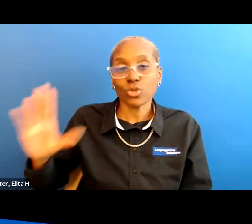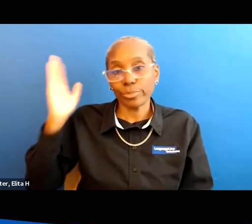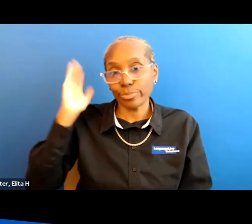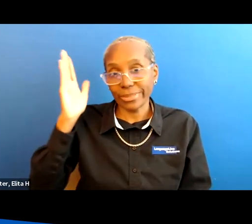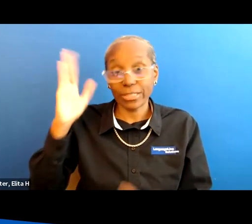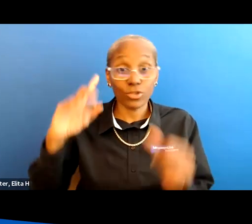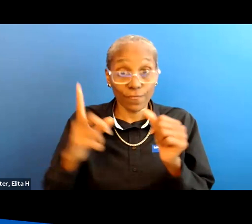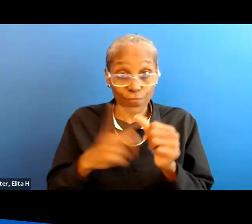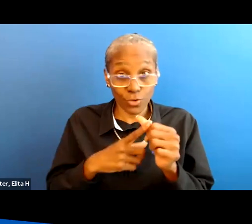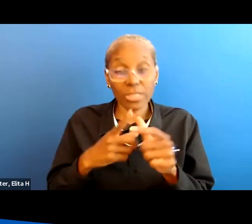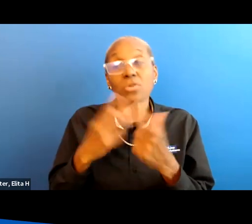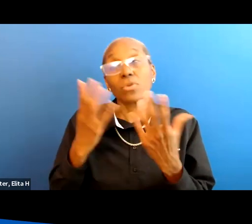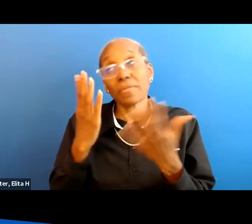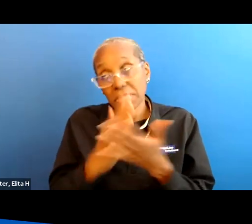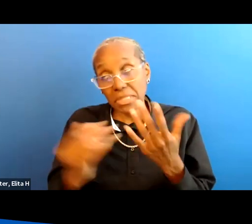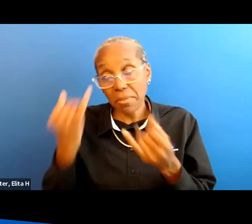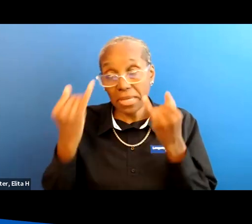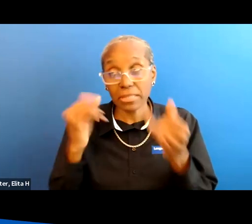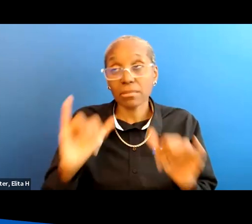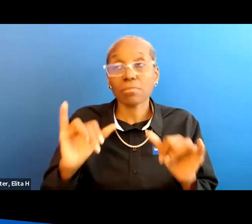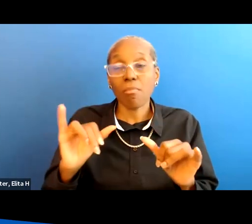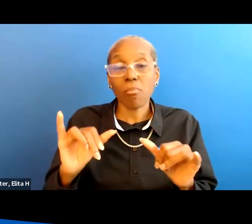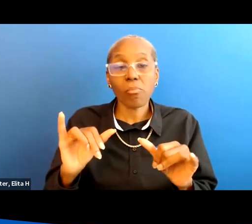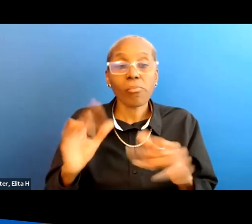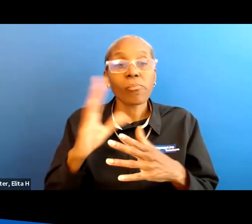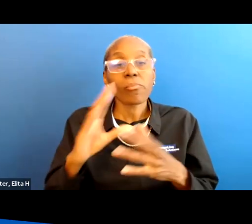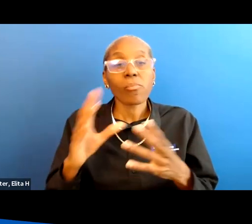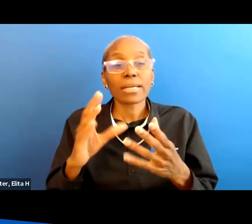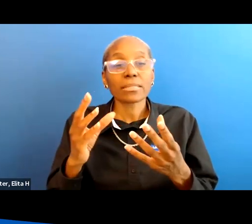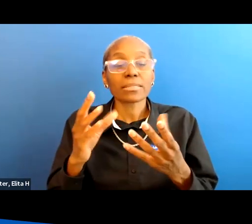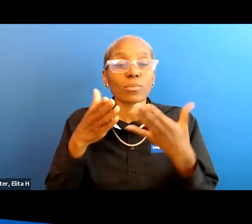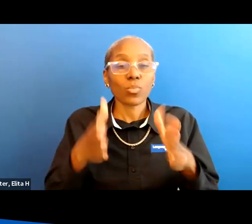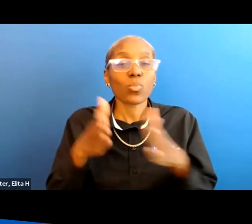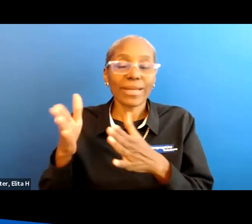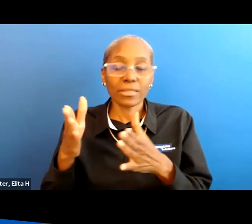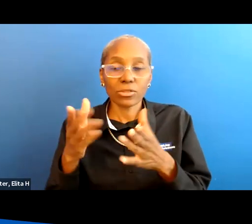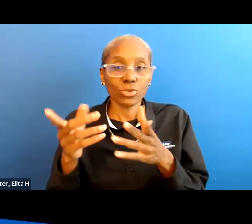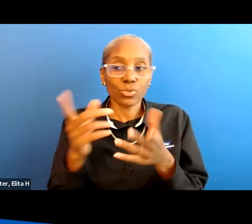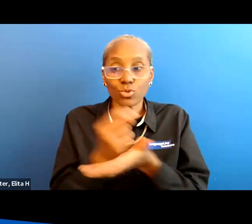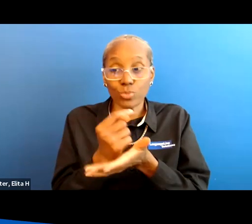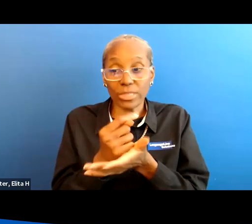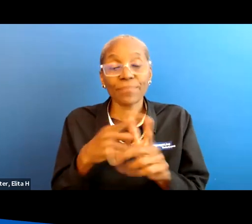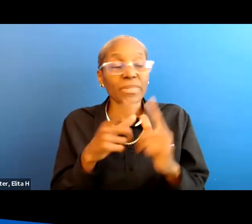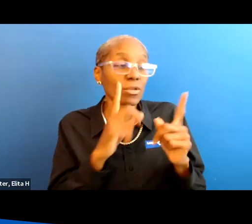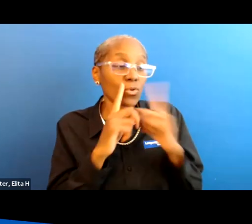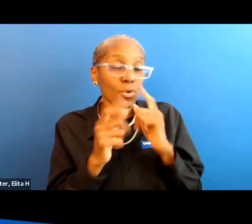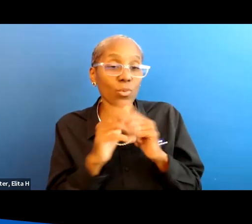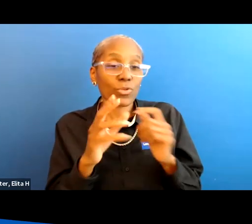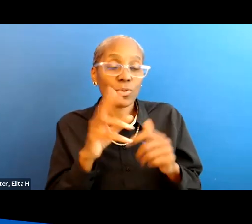then you'll get some ideas about uh some ways to treat this and then talk to your